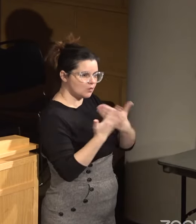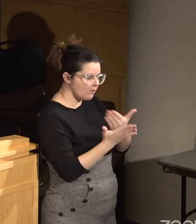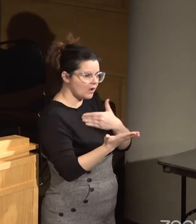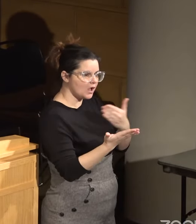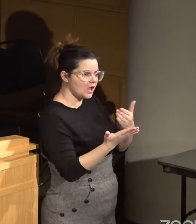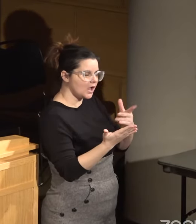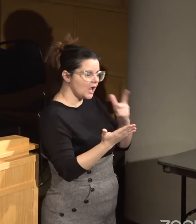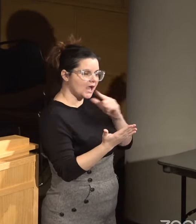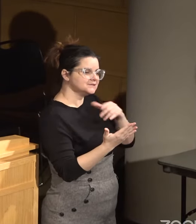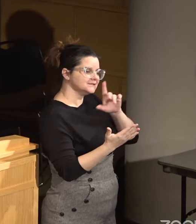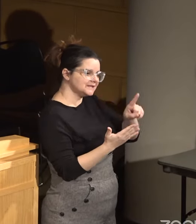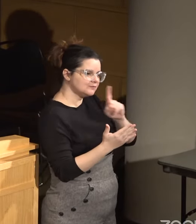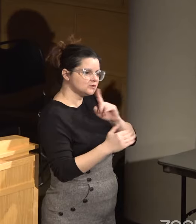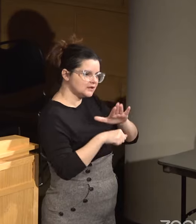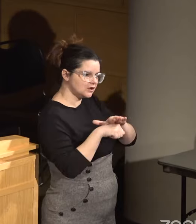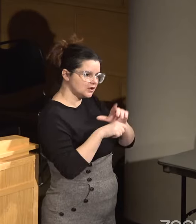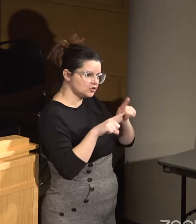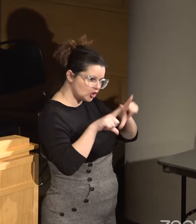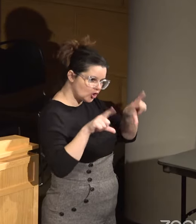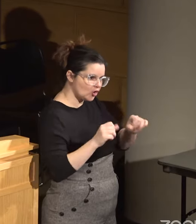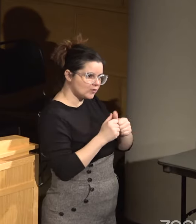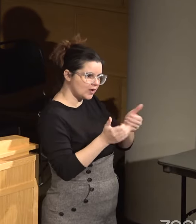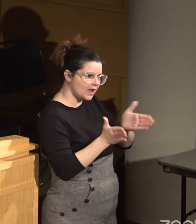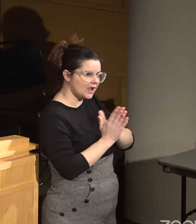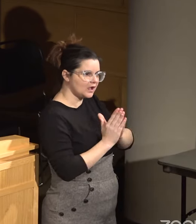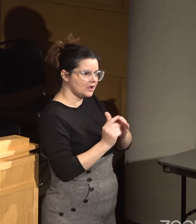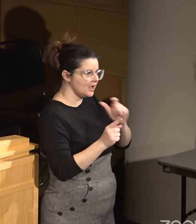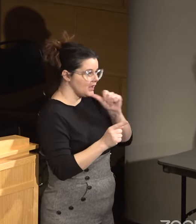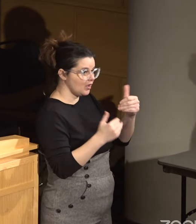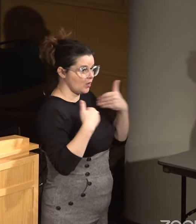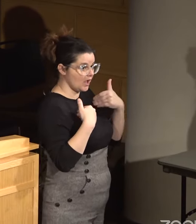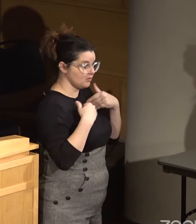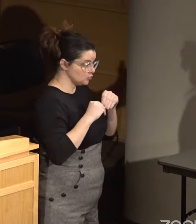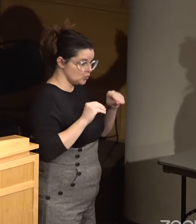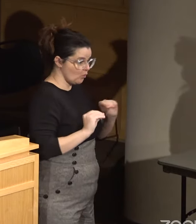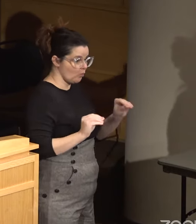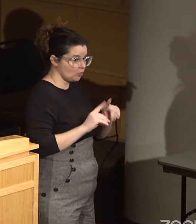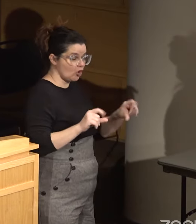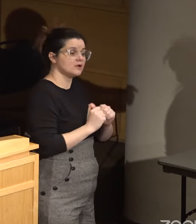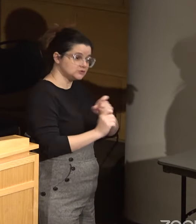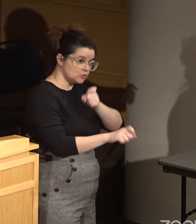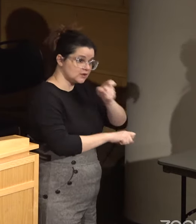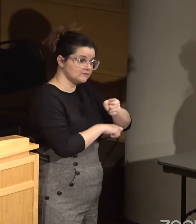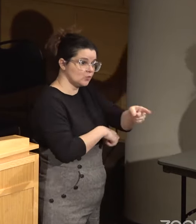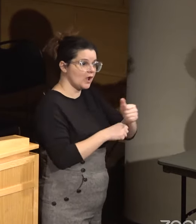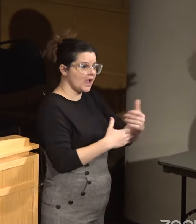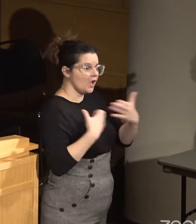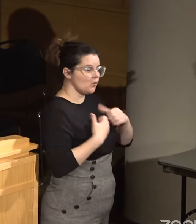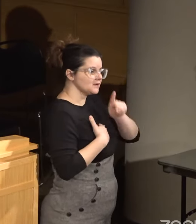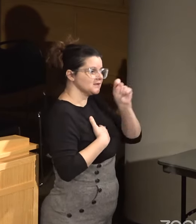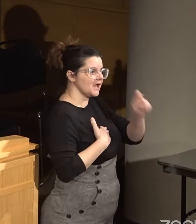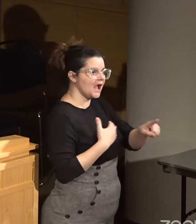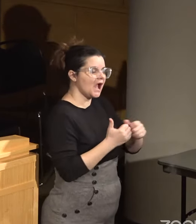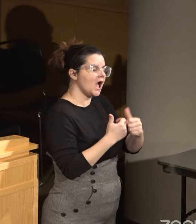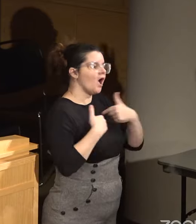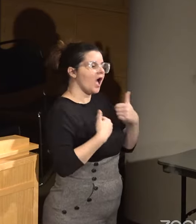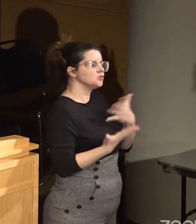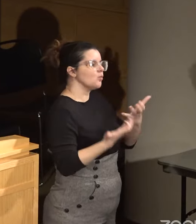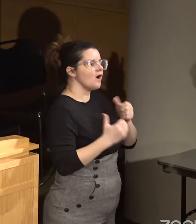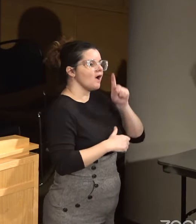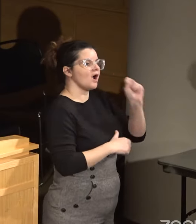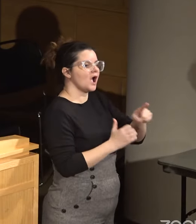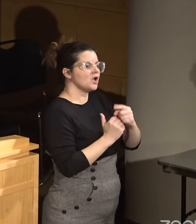please give me that card, and I will ask your questions. They'll give you one. I'll ask you